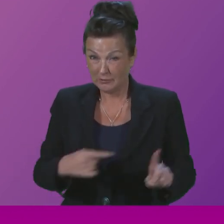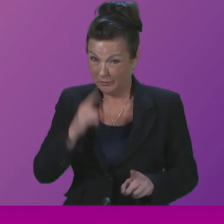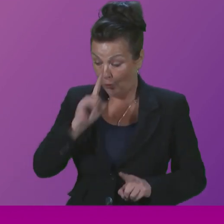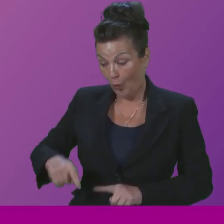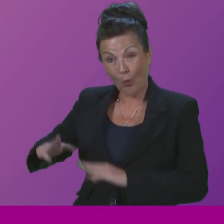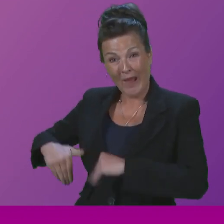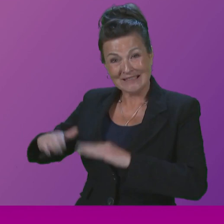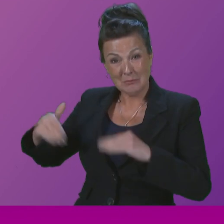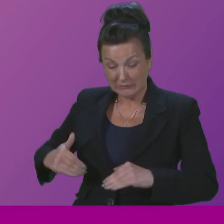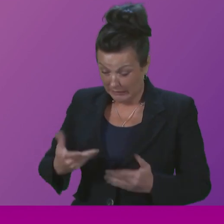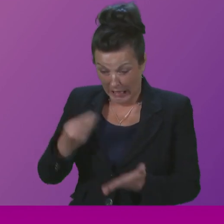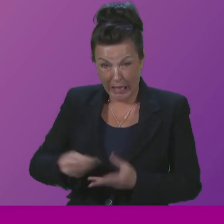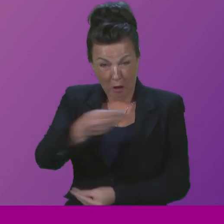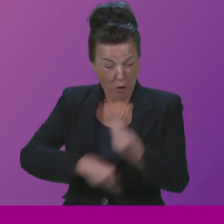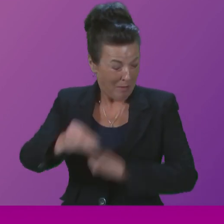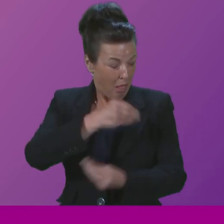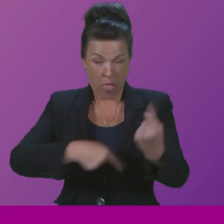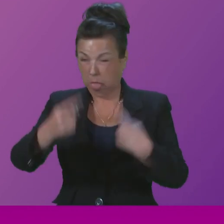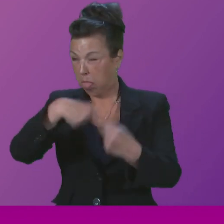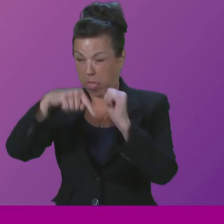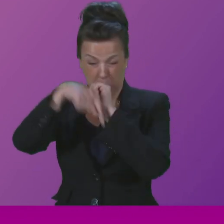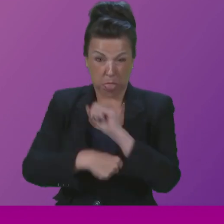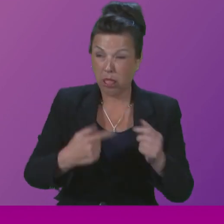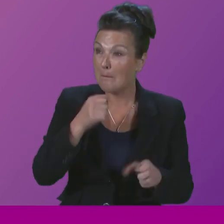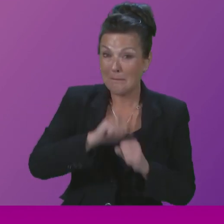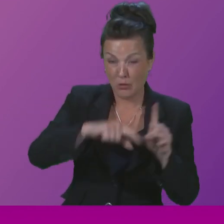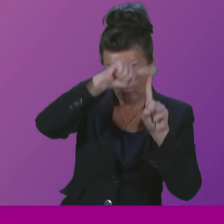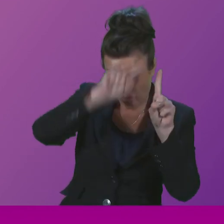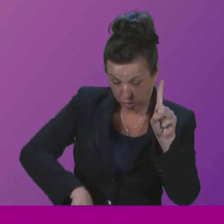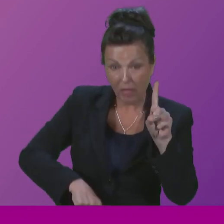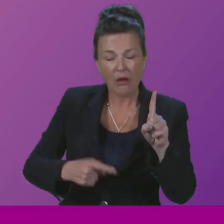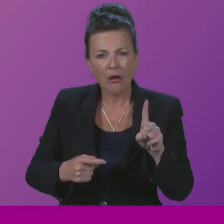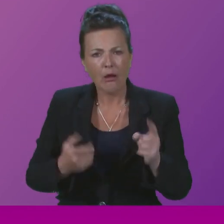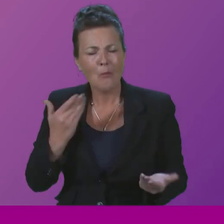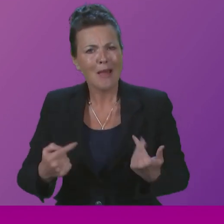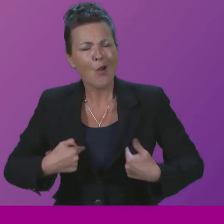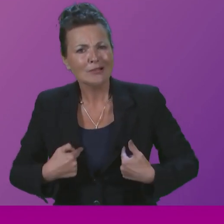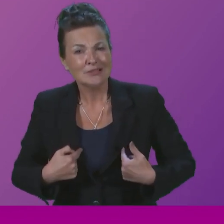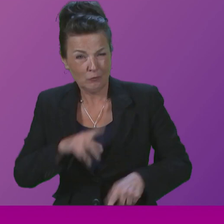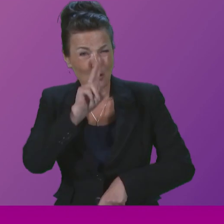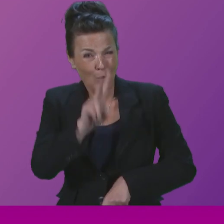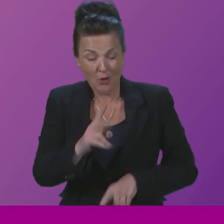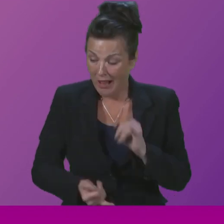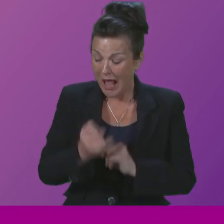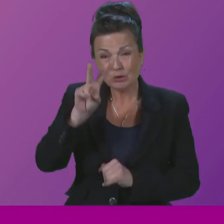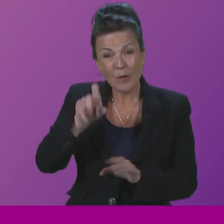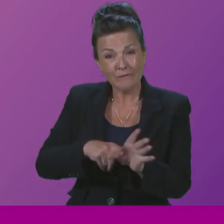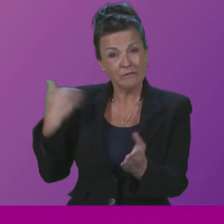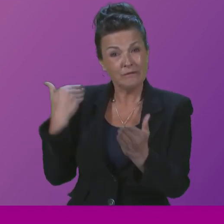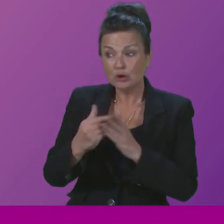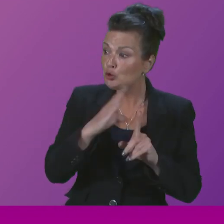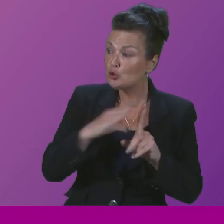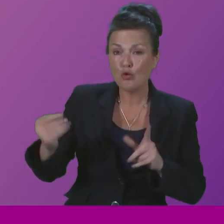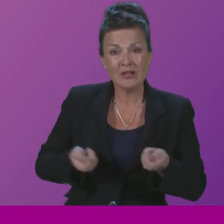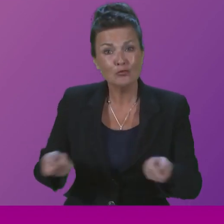UK into economic turmoil. We have seen over the past week and indeed the past 12 years why it is so vital that this Parliament